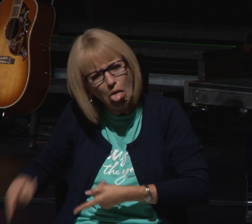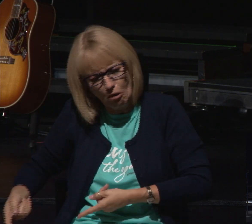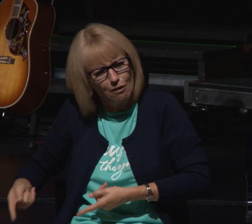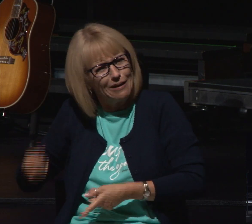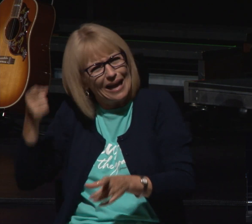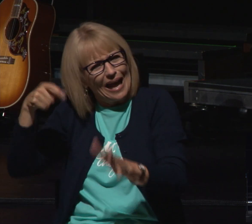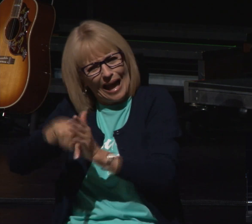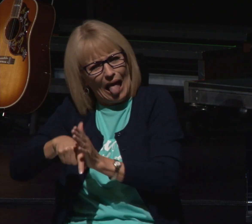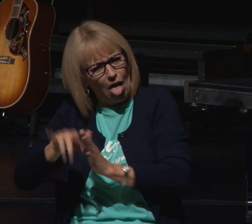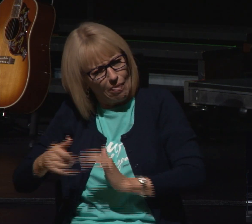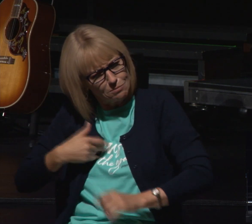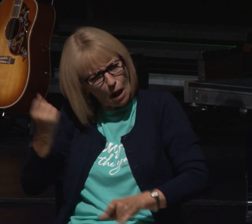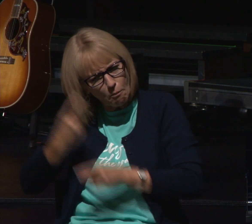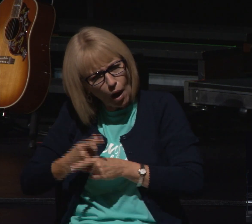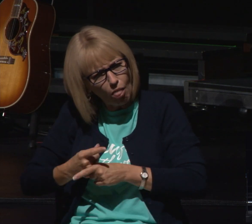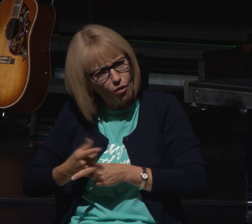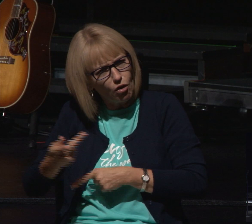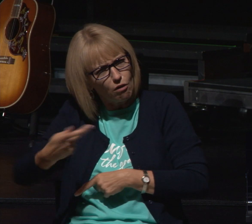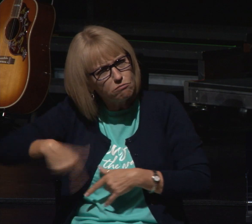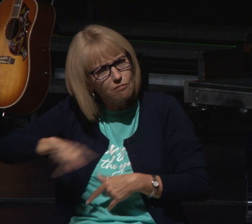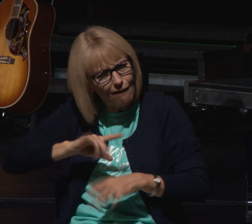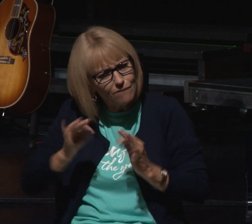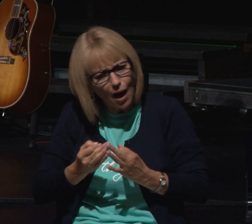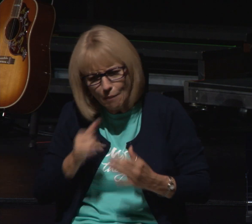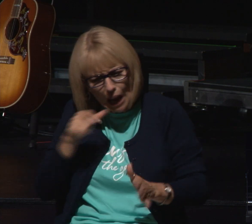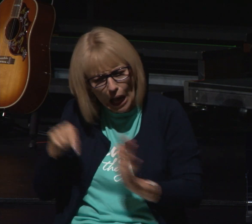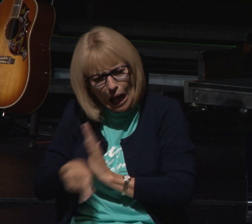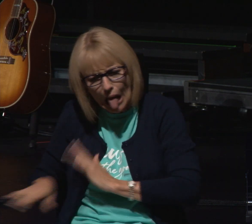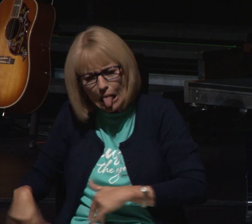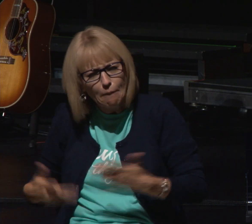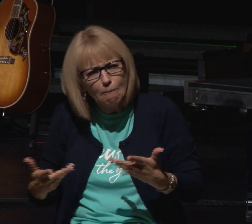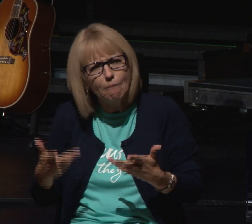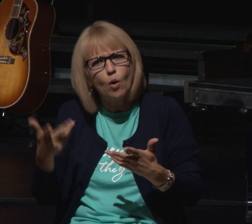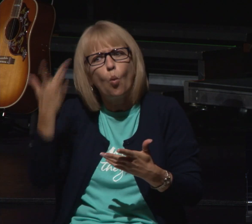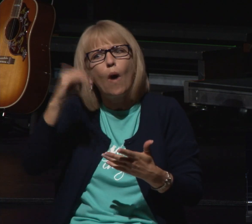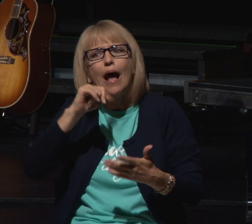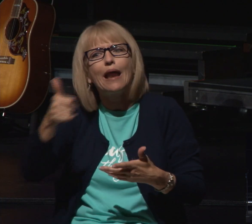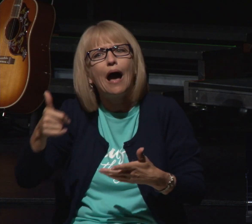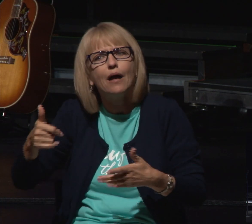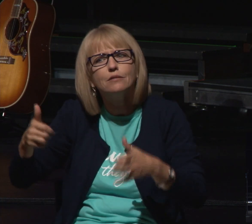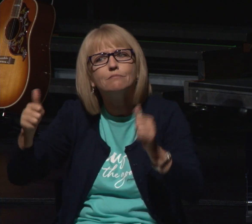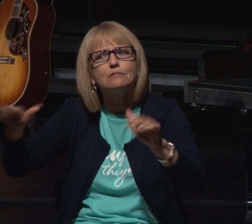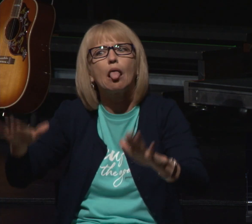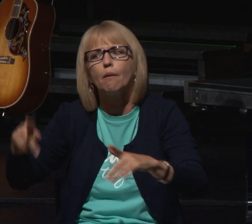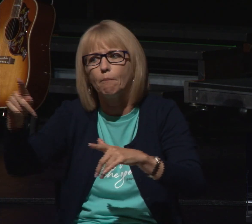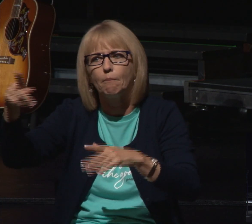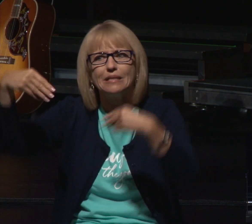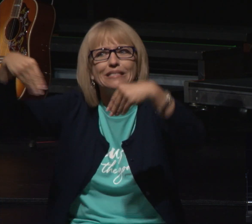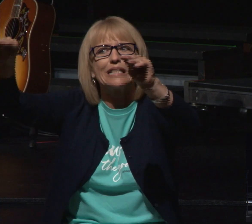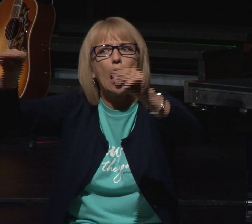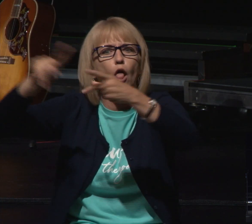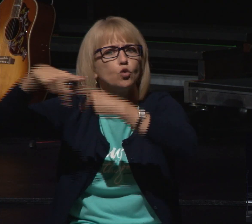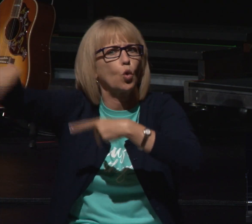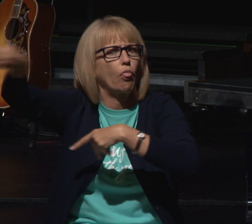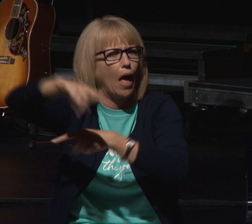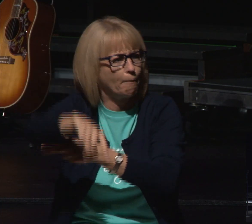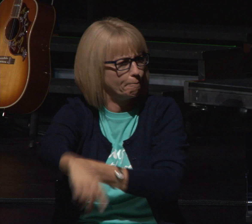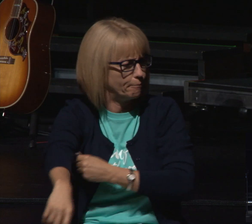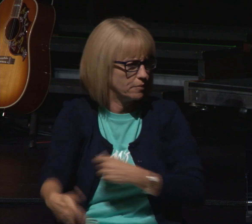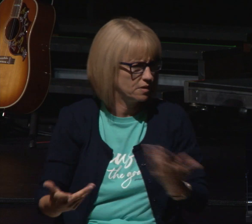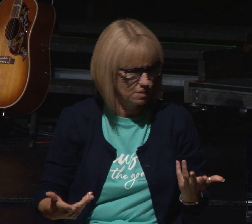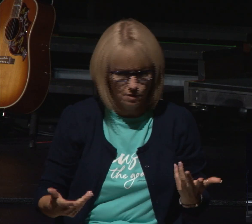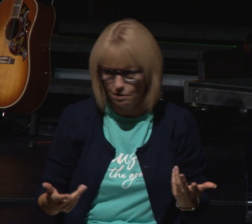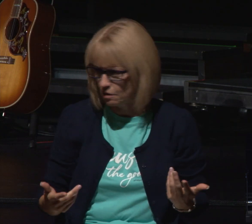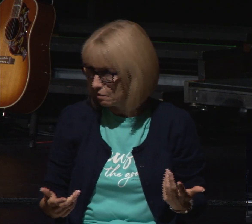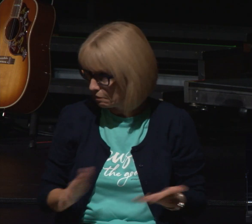our brother our flesh and blood and the brothers agreed so here's this kind mercy of a brother say well we are brothers